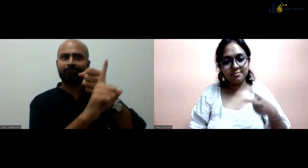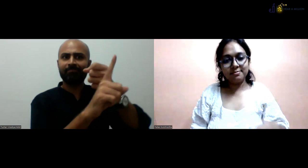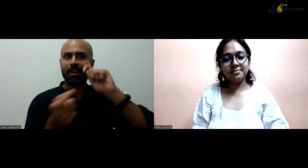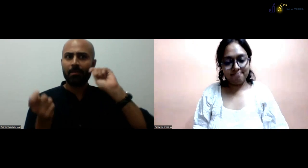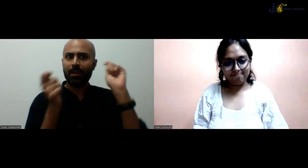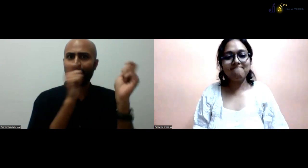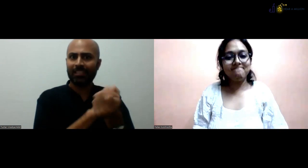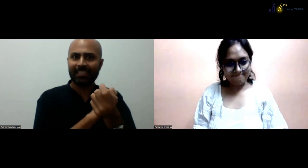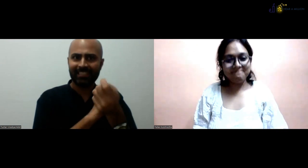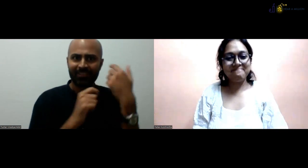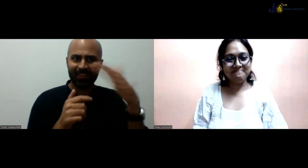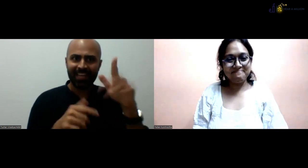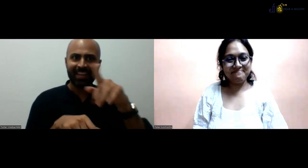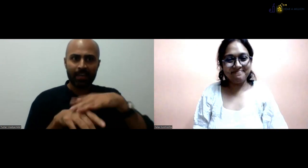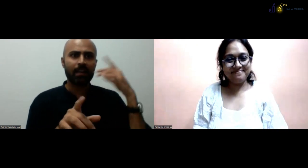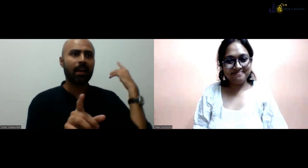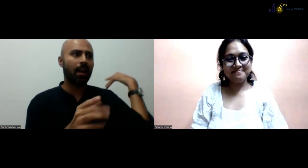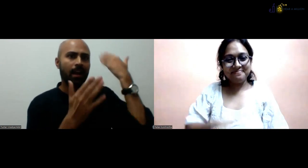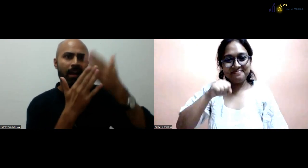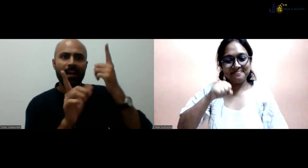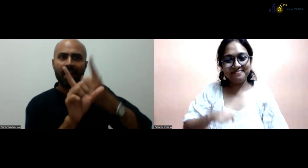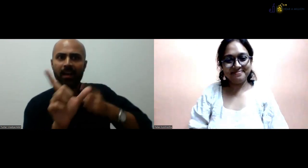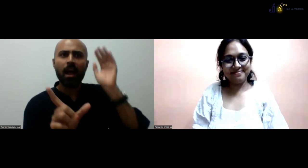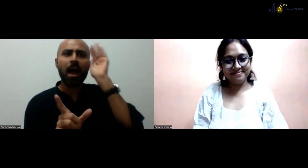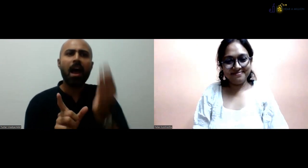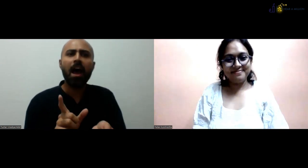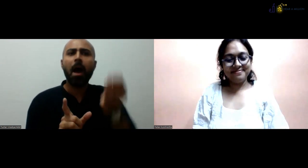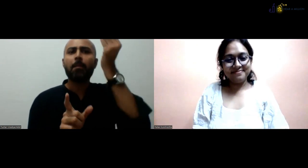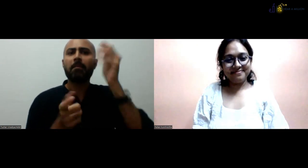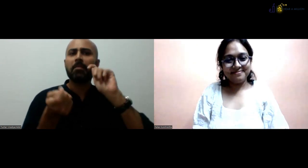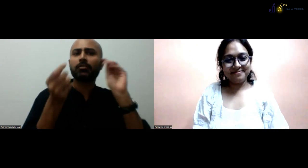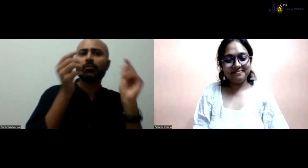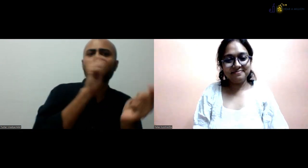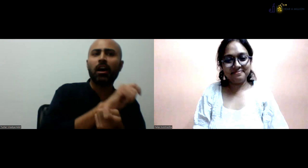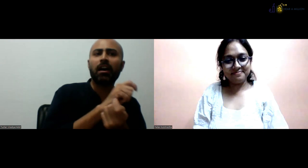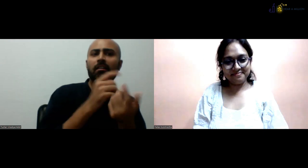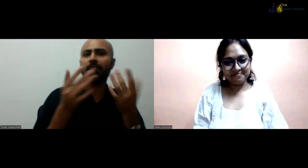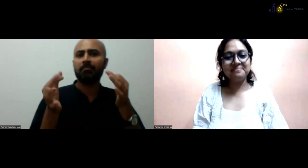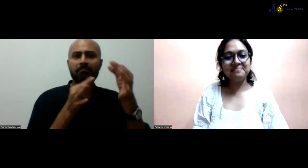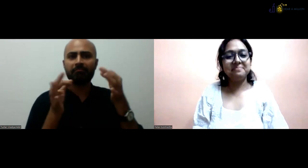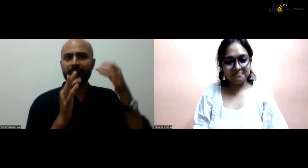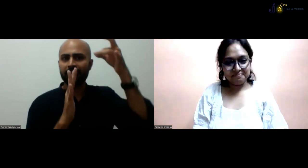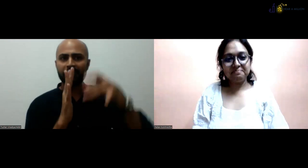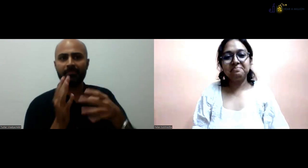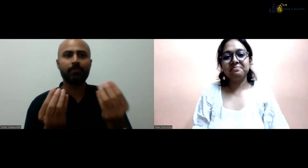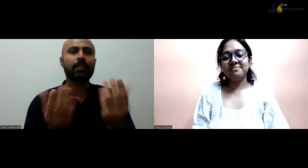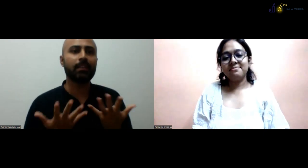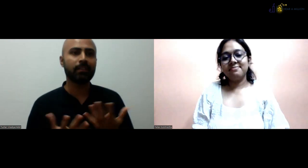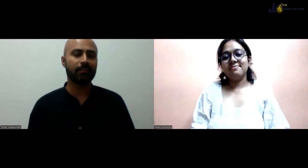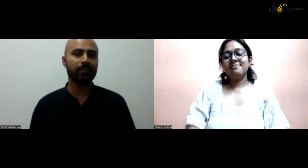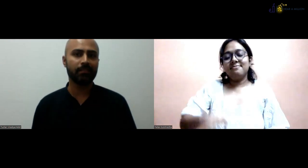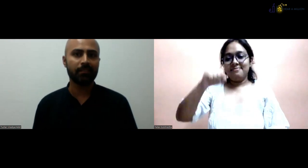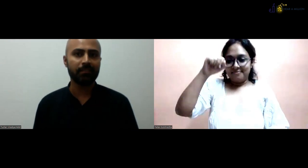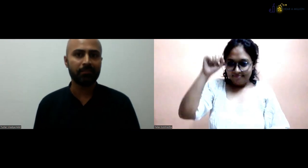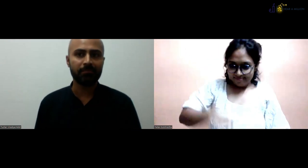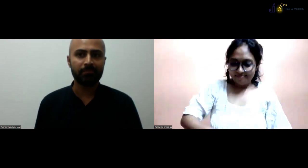something kind of fixing the DTI and you advocated for that curriculum and now there is an update in the curriculum. Can you explain